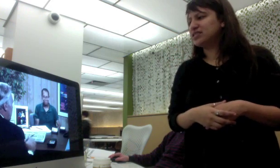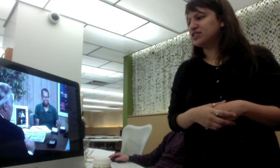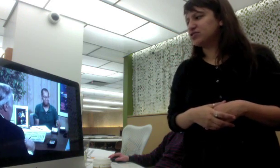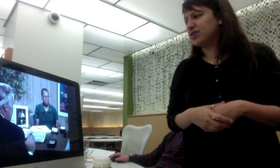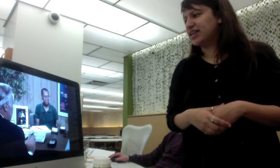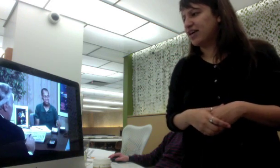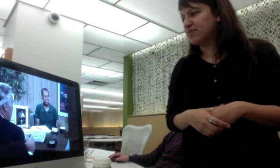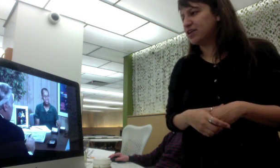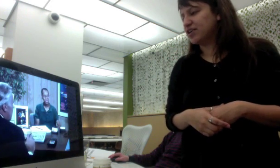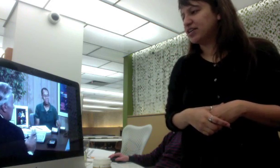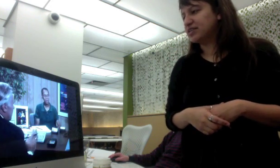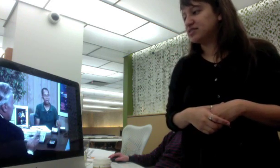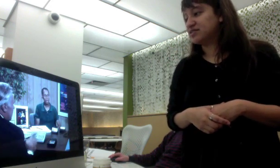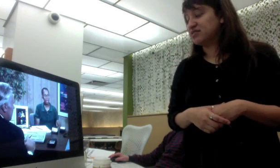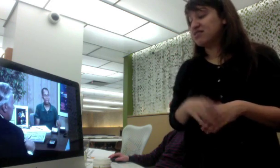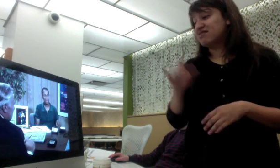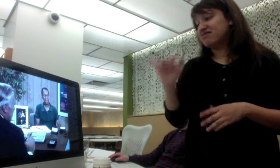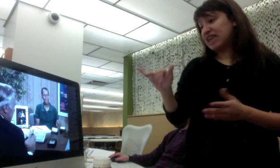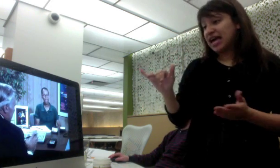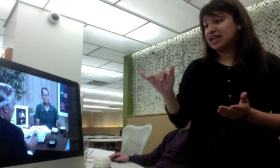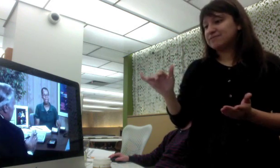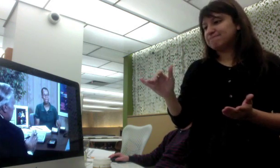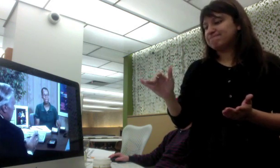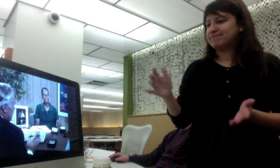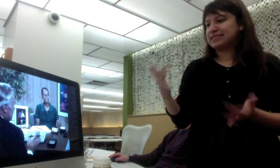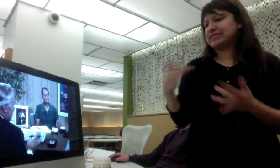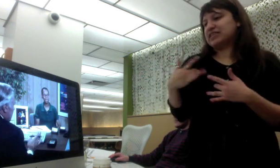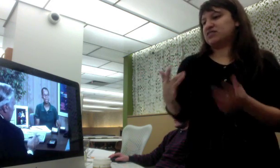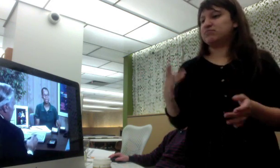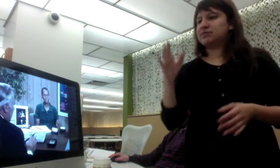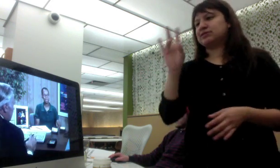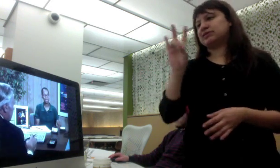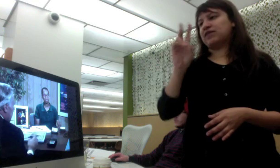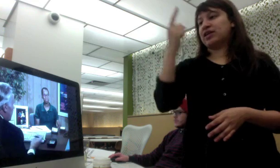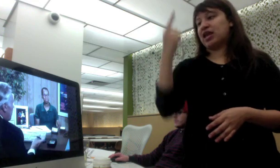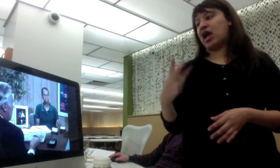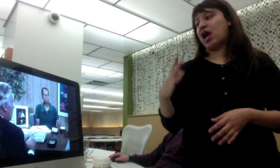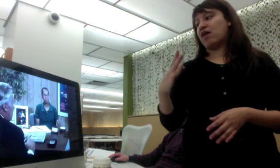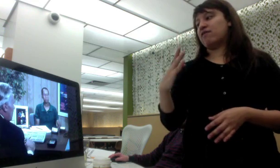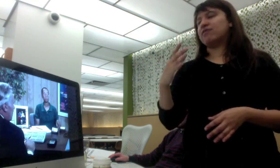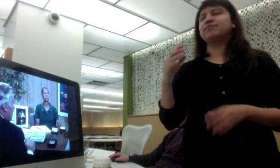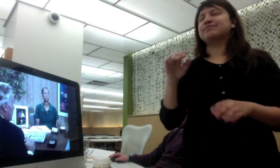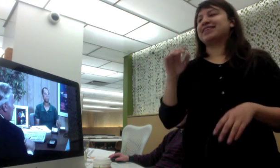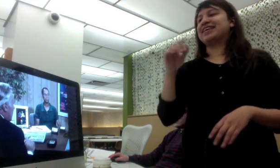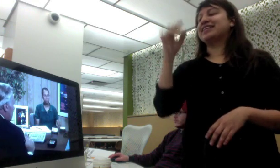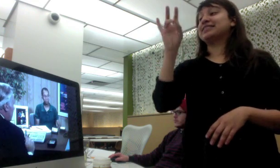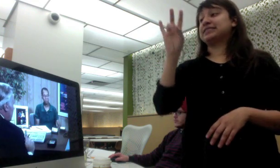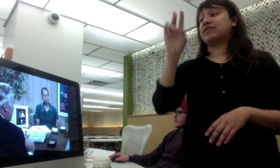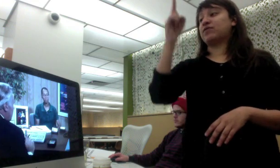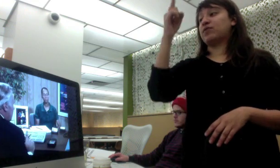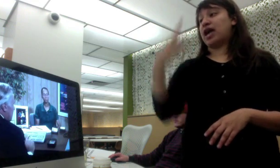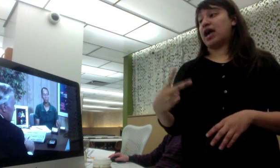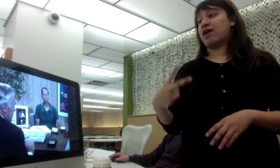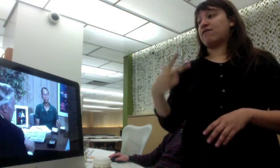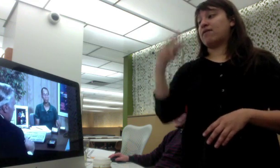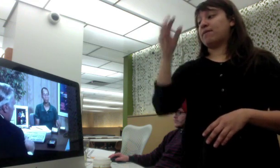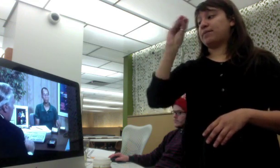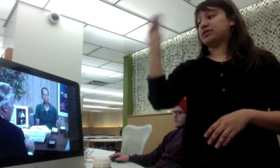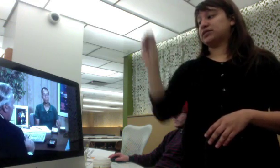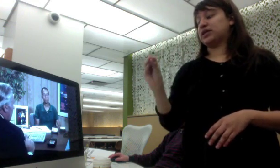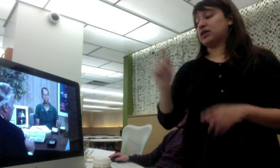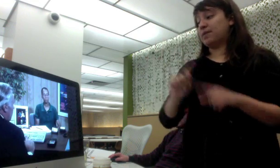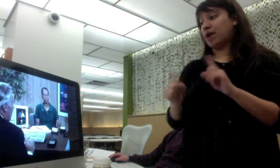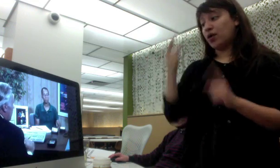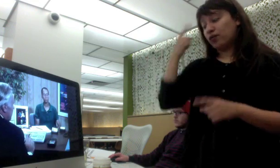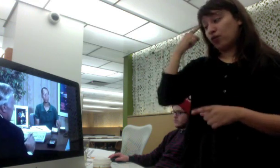What is the interest rate now? I'm curious. Yes. interest rate right now is about seven and a half percent. But on the type of loan for a first-time home